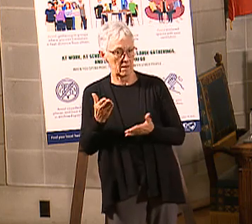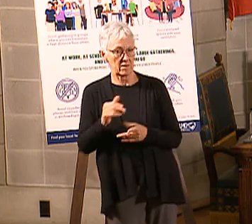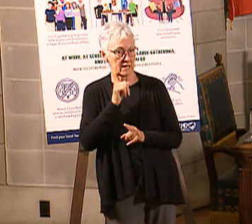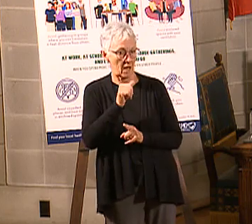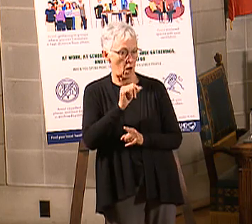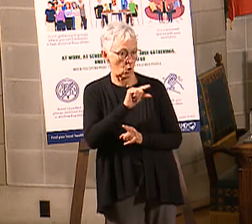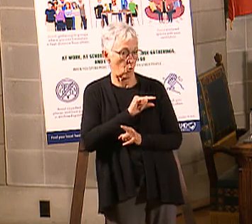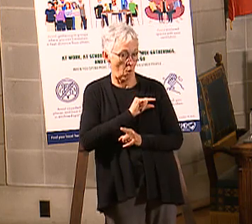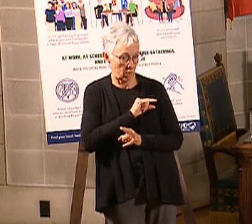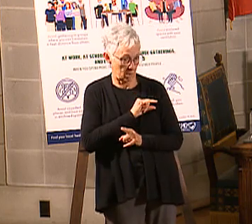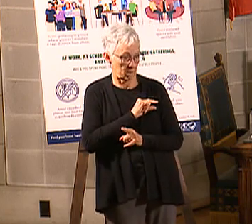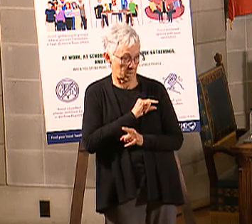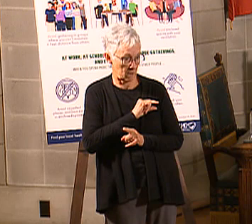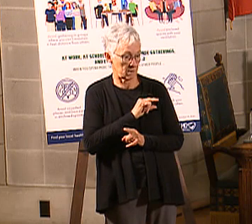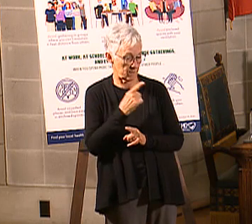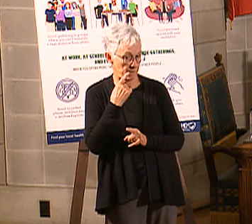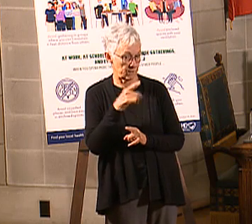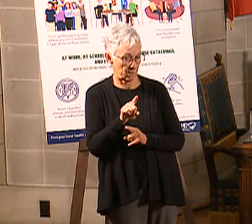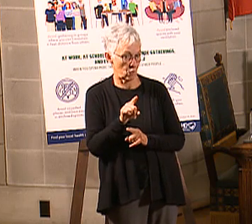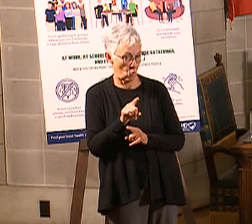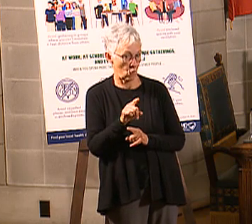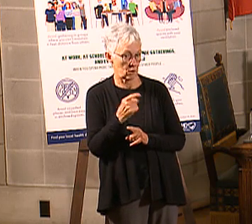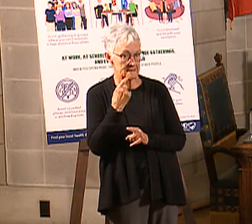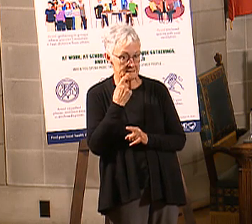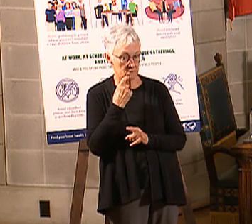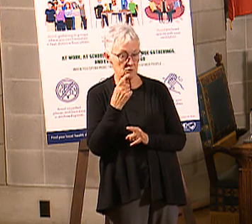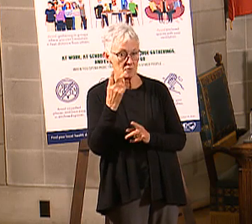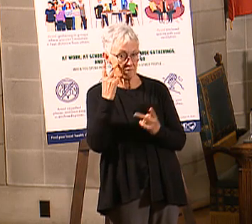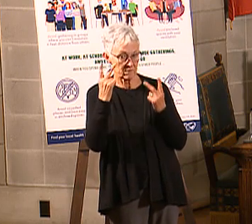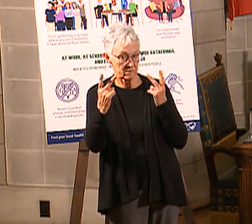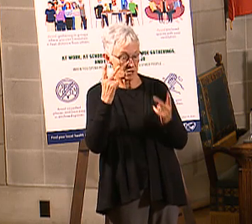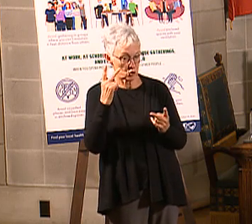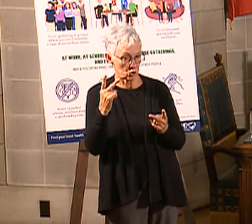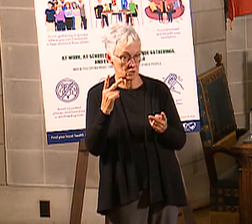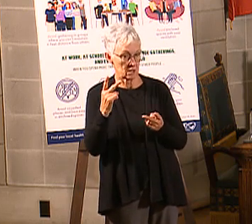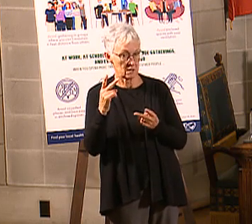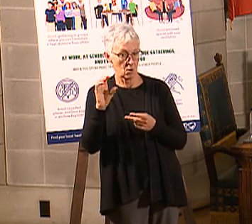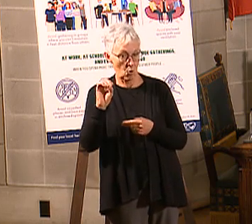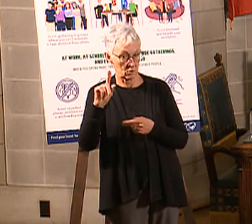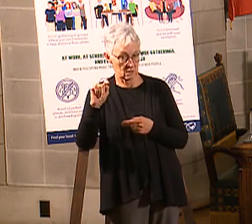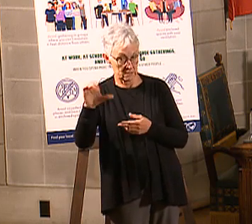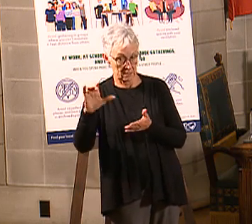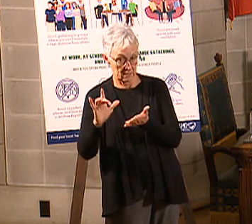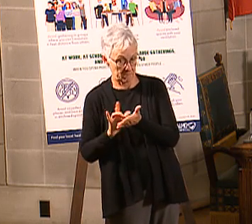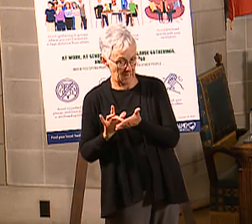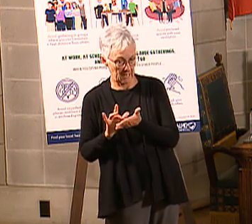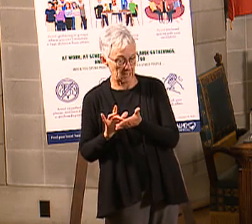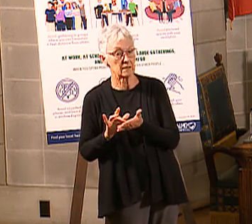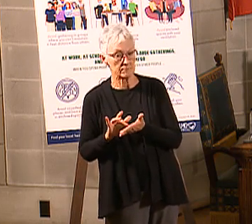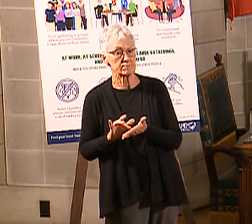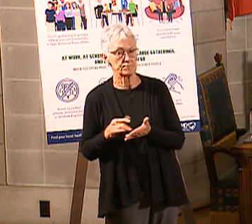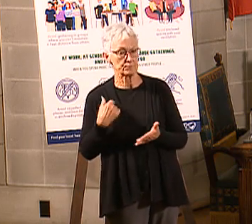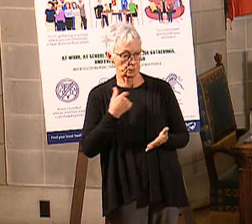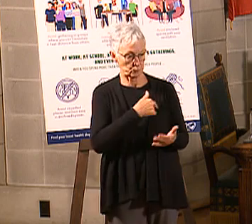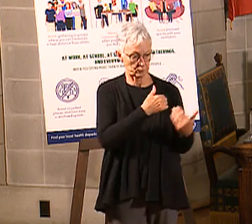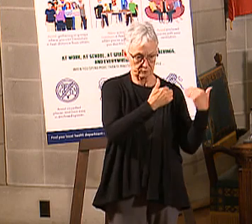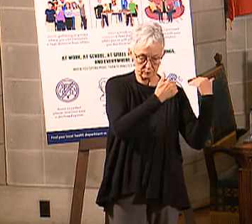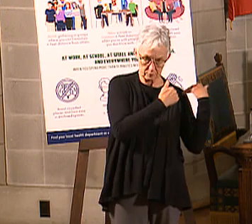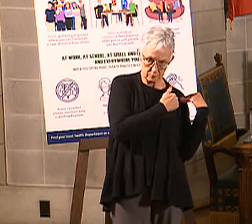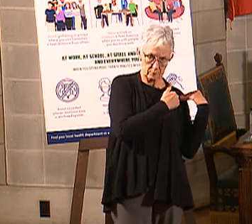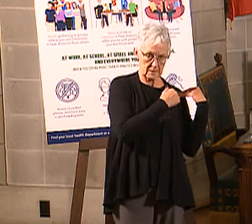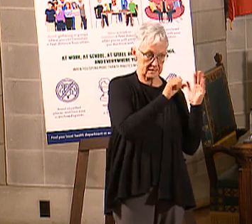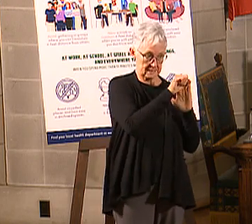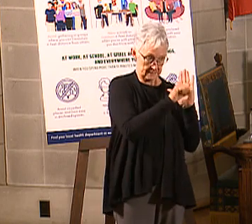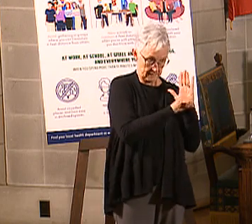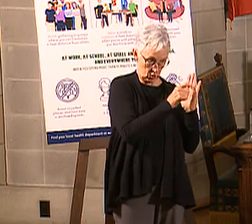no longer qualify for the dental, vision, and over-the-counter medications coverage, we have an obligation, both in